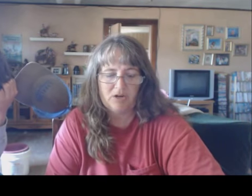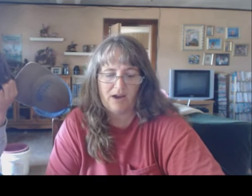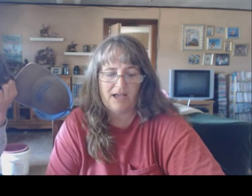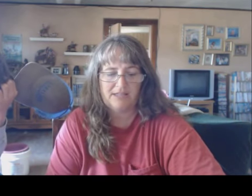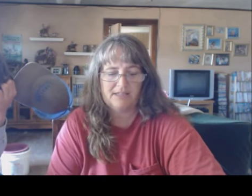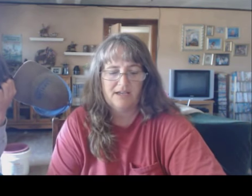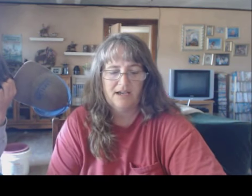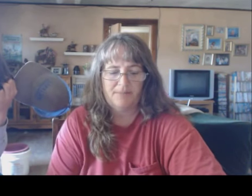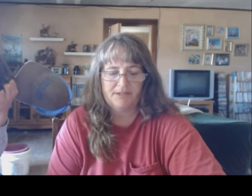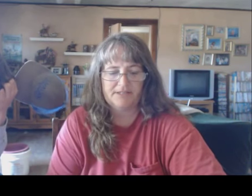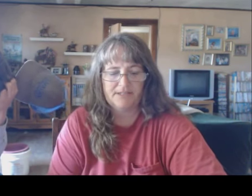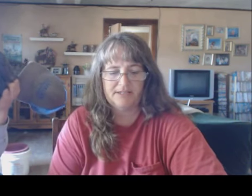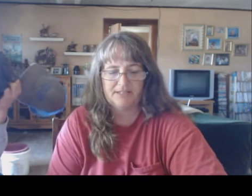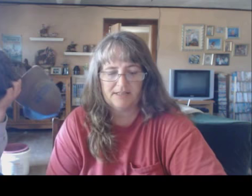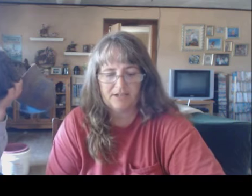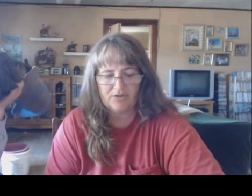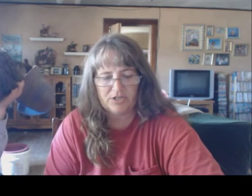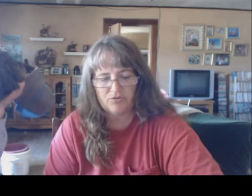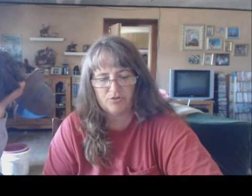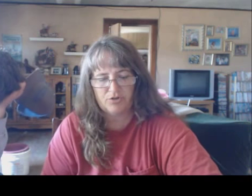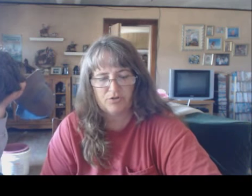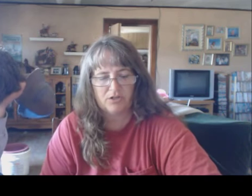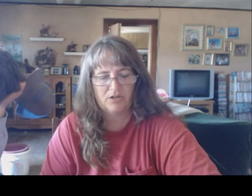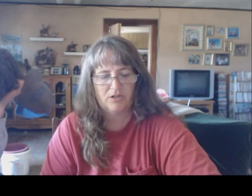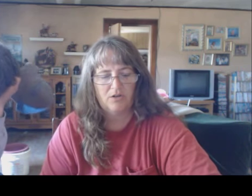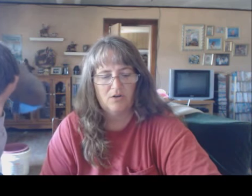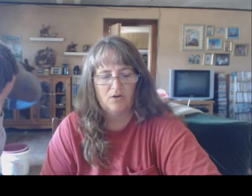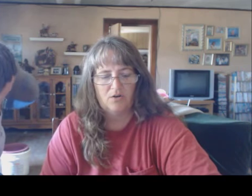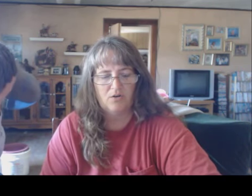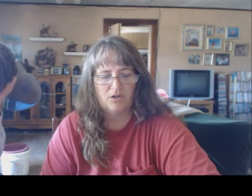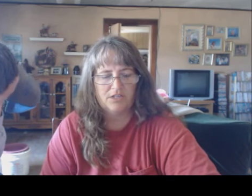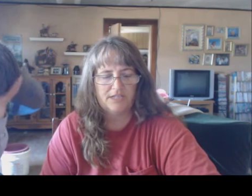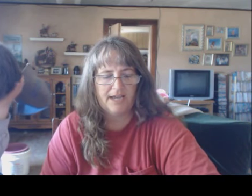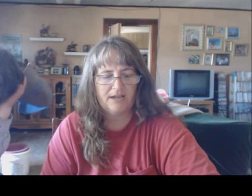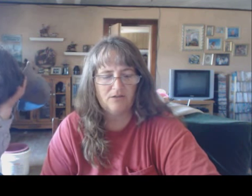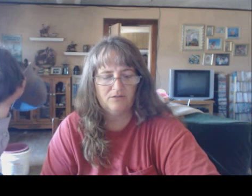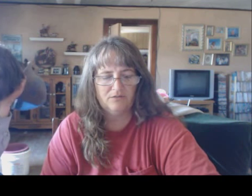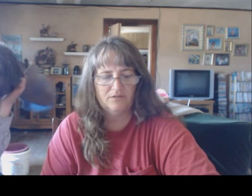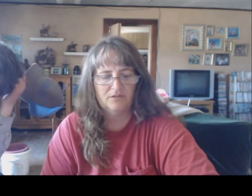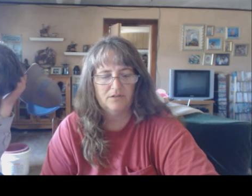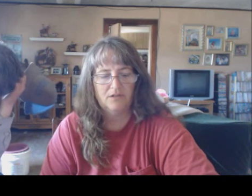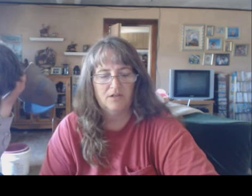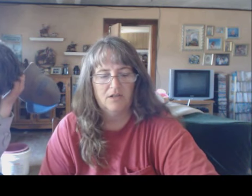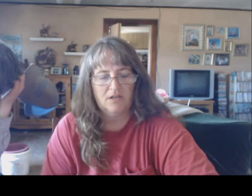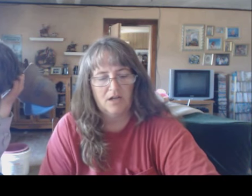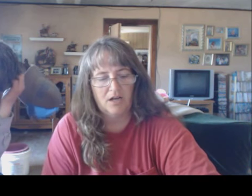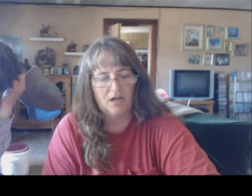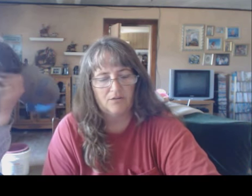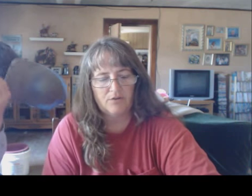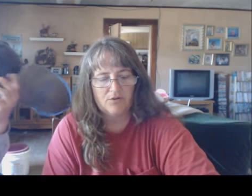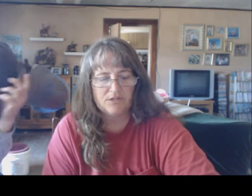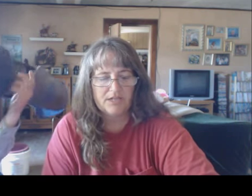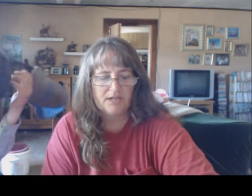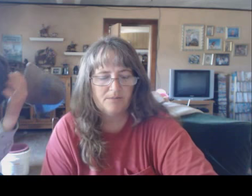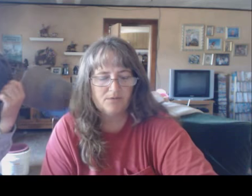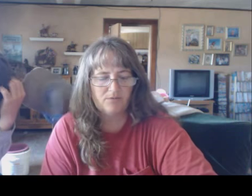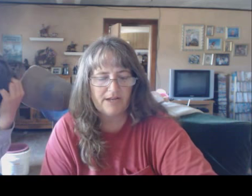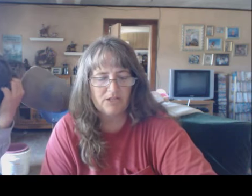lemongrass, hibiscus, licorice root, horsetail, rose hips, red